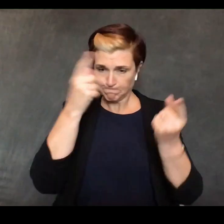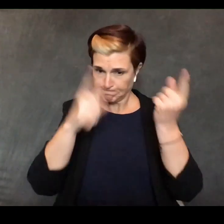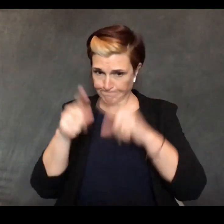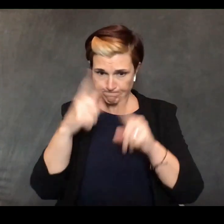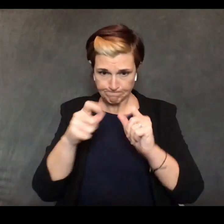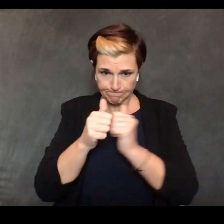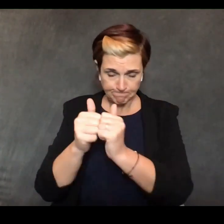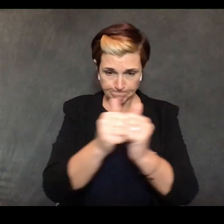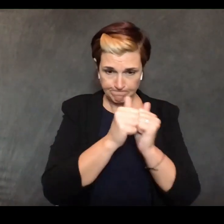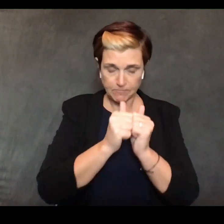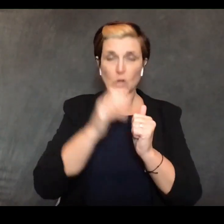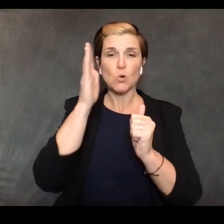thank you mr president